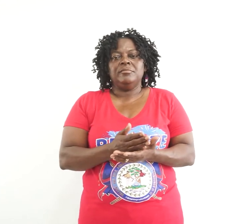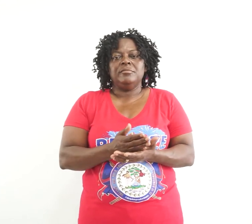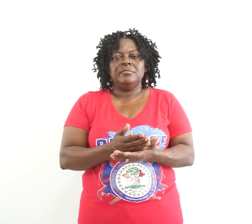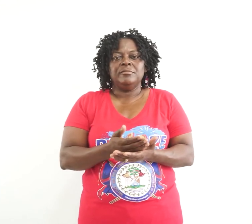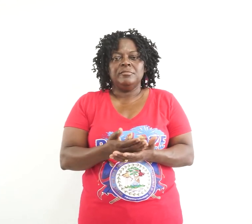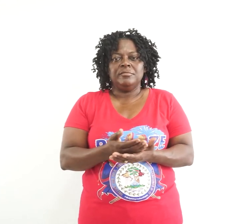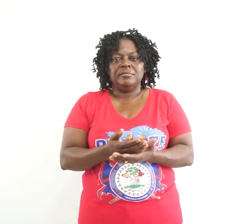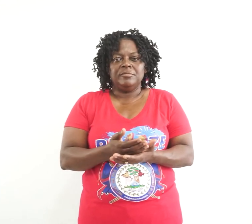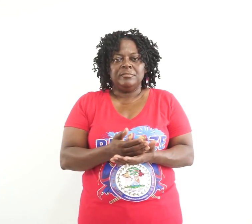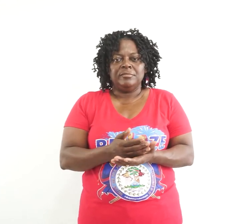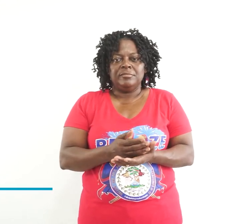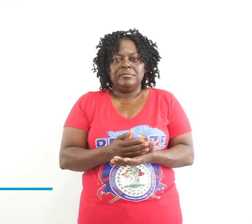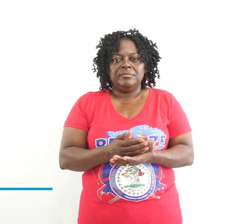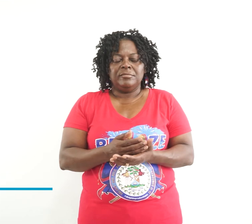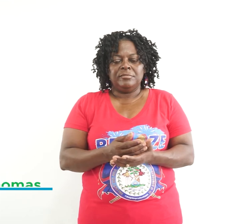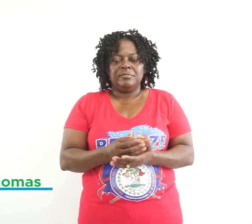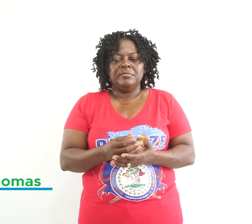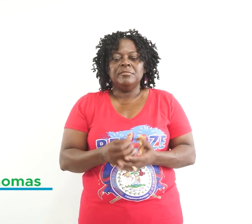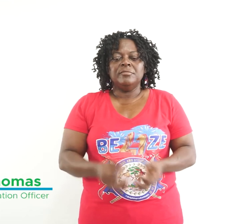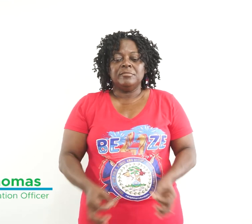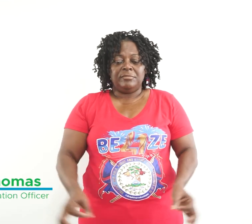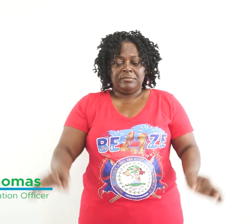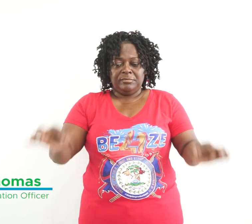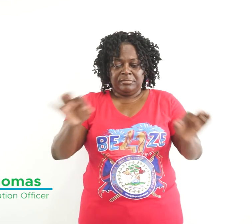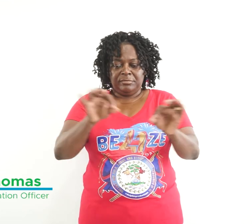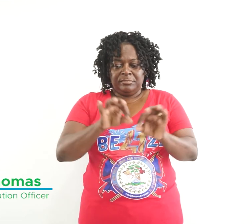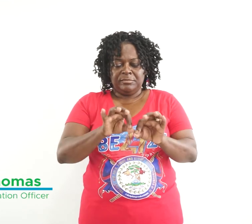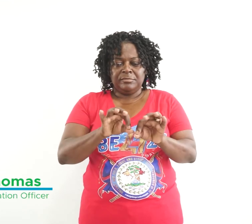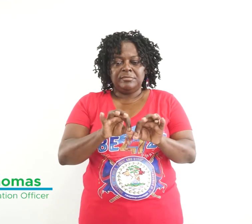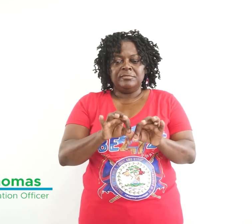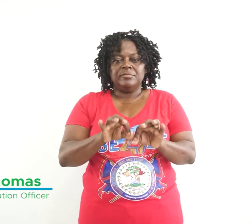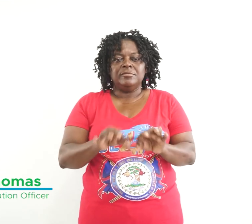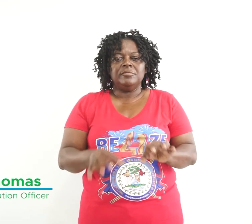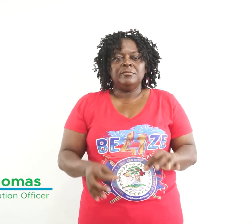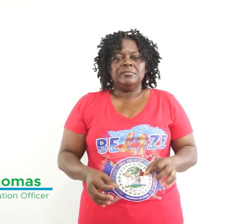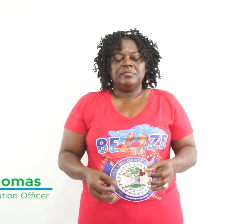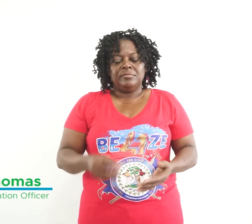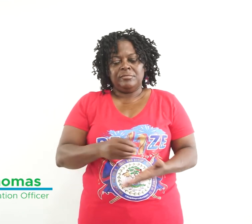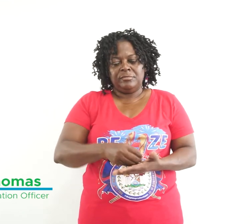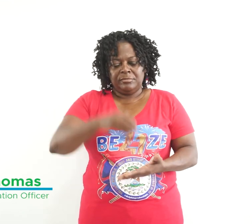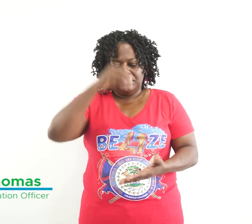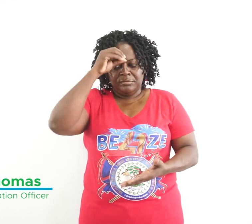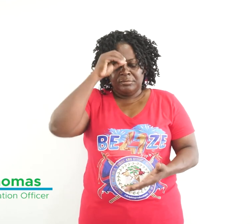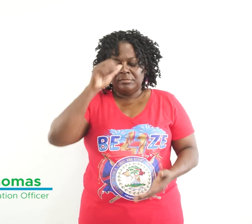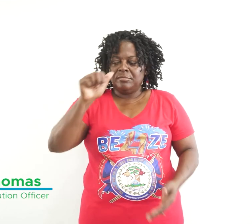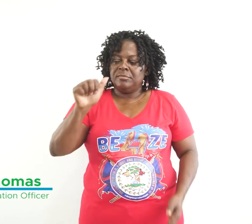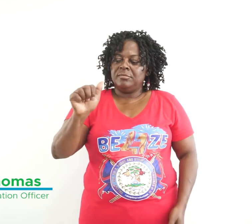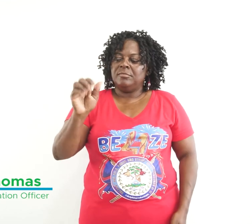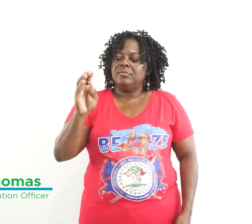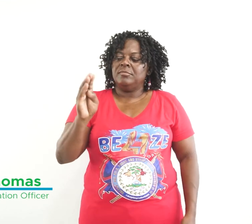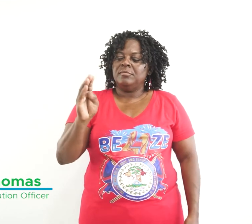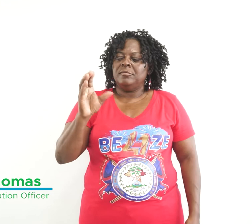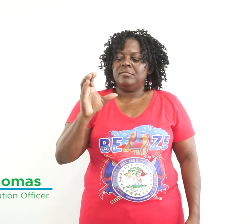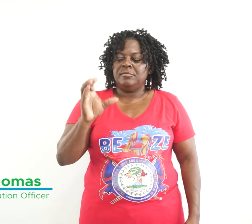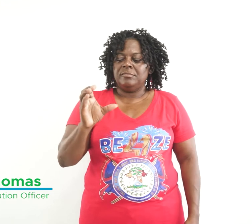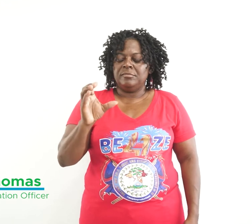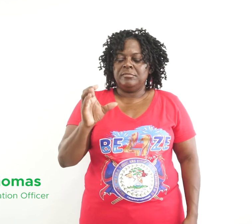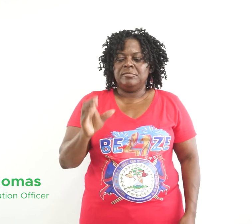It is extremely important to learn your alphabet. As this will